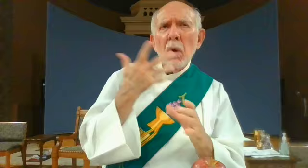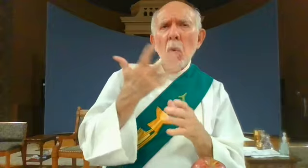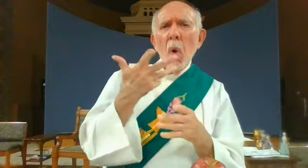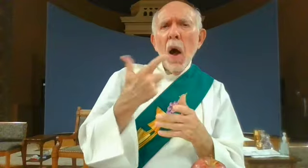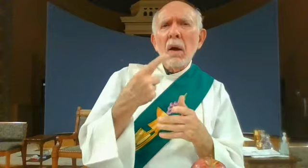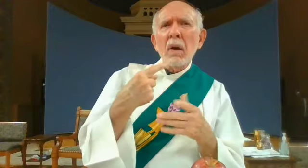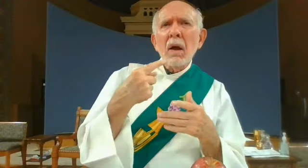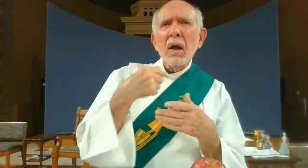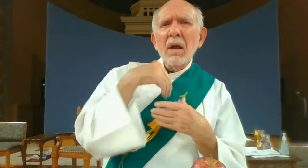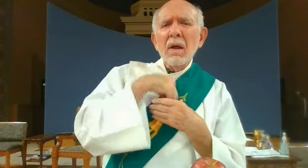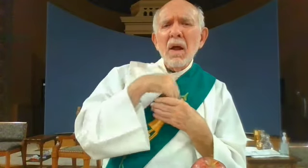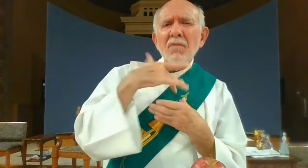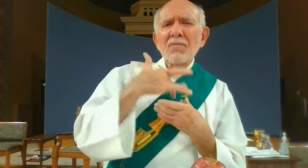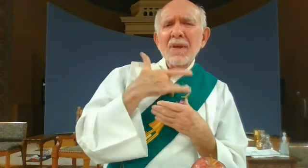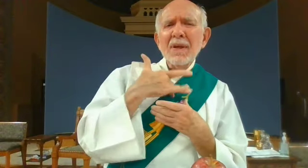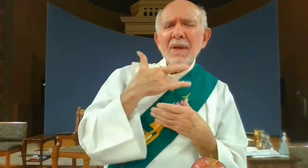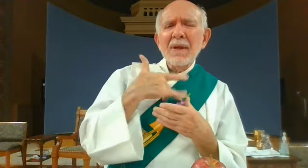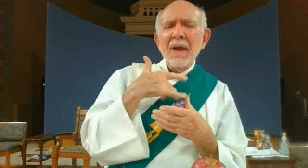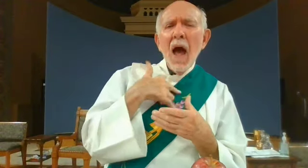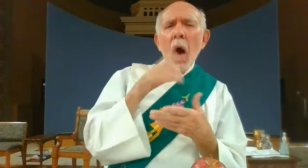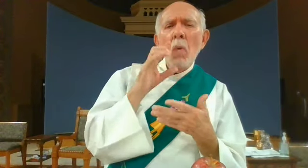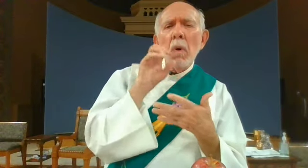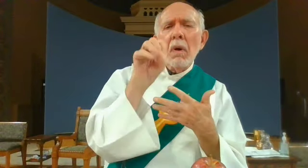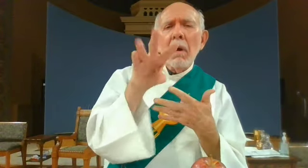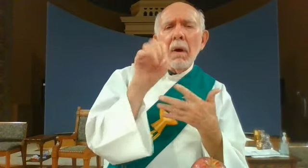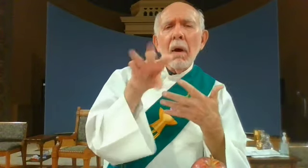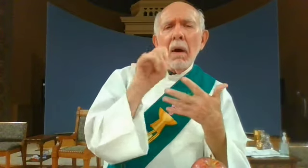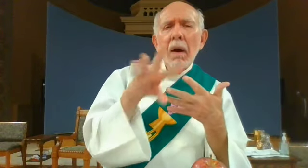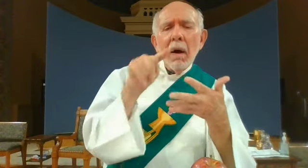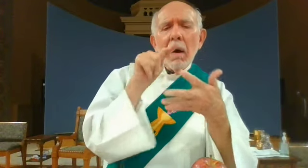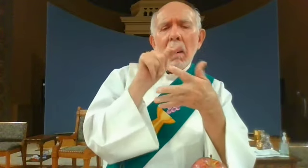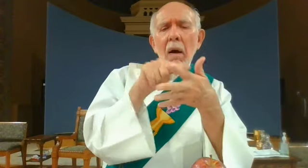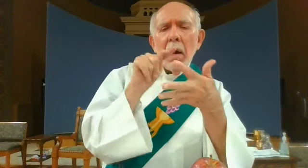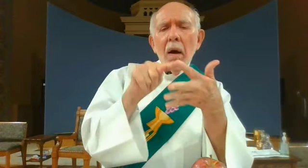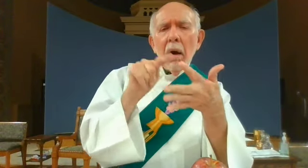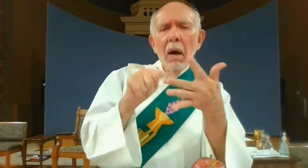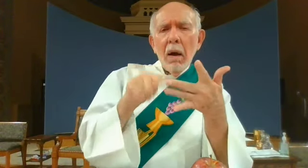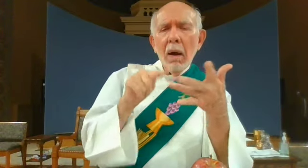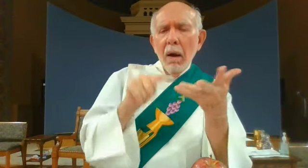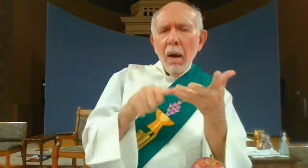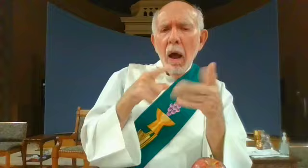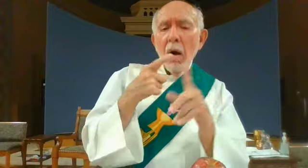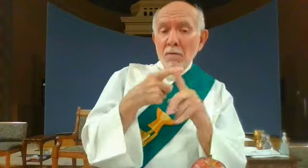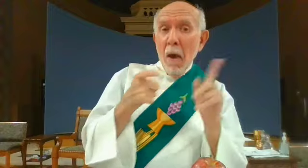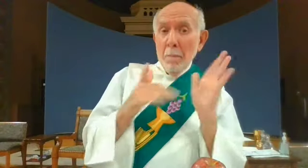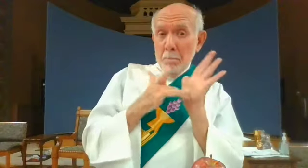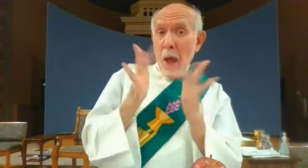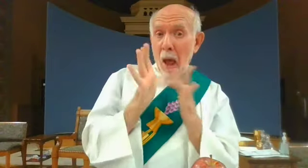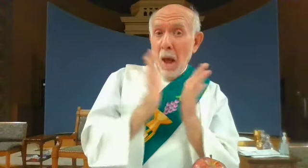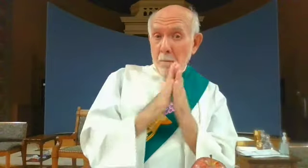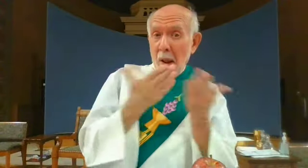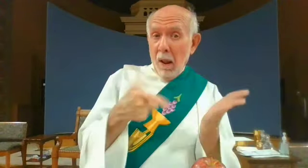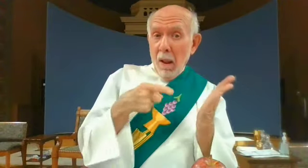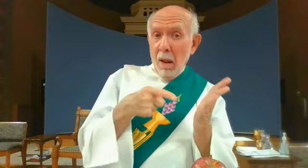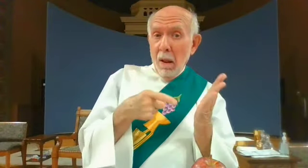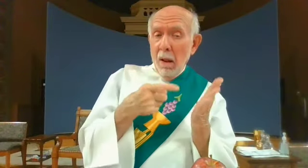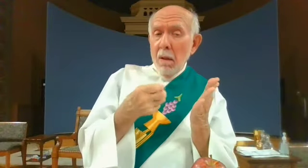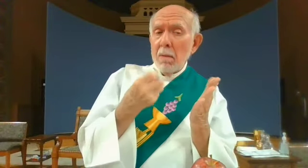I thought about what we feel and I'm going to share some words from the Bible with you